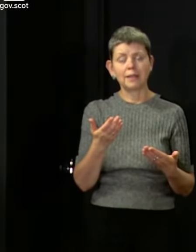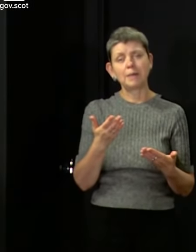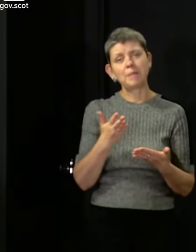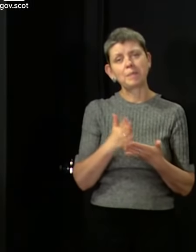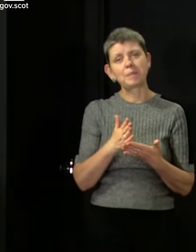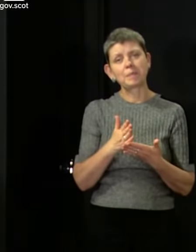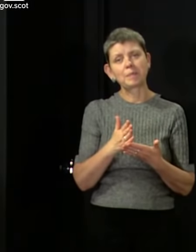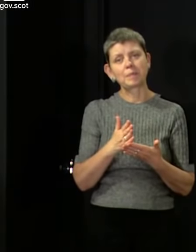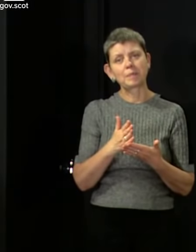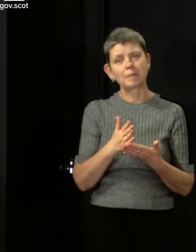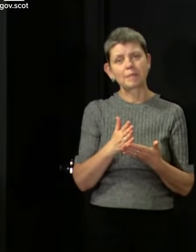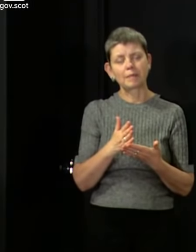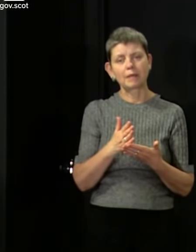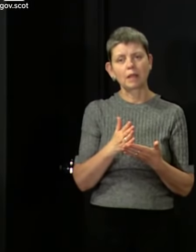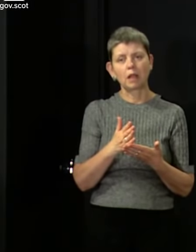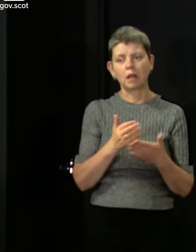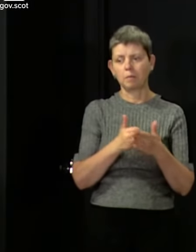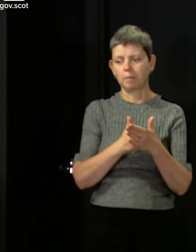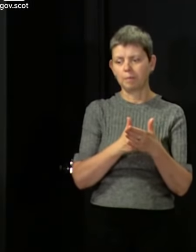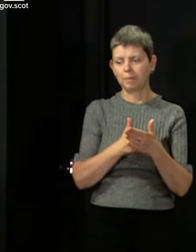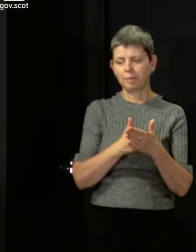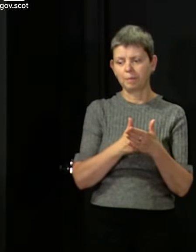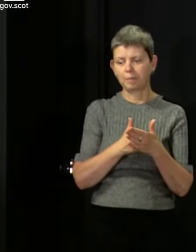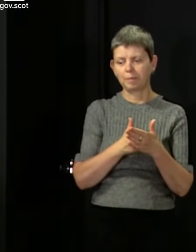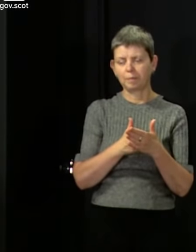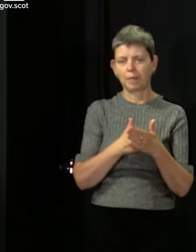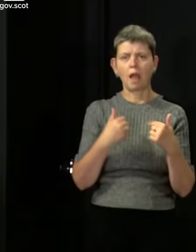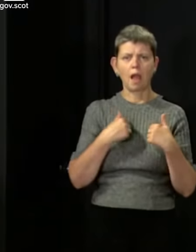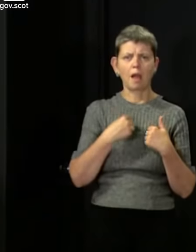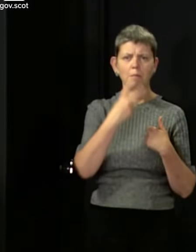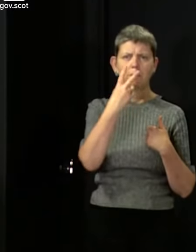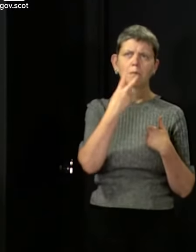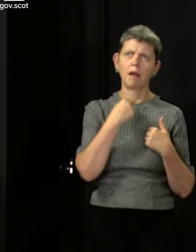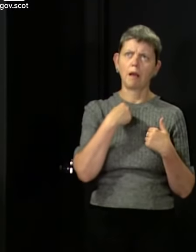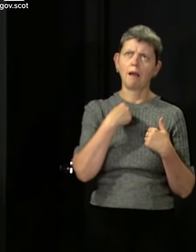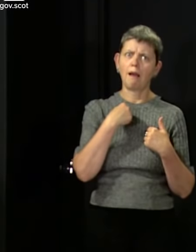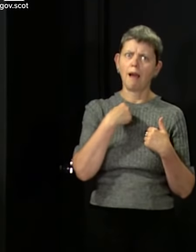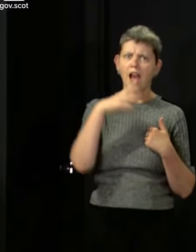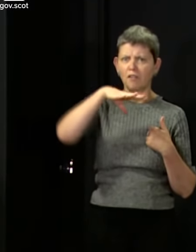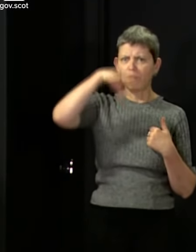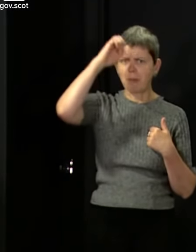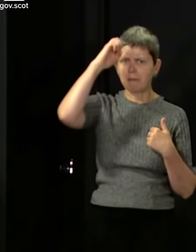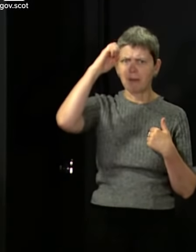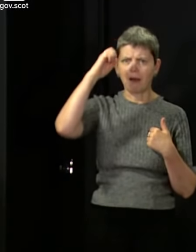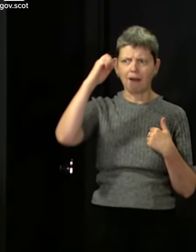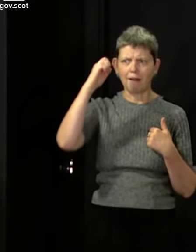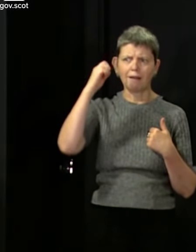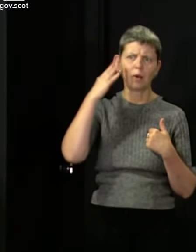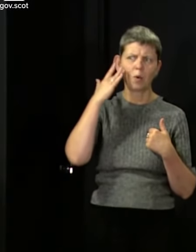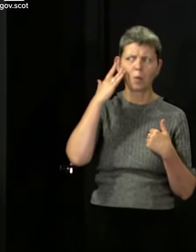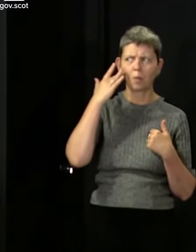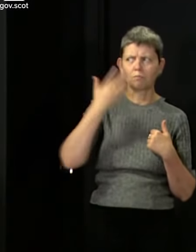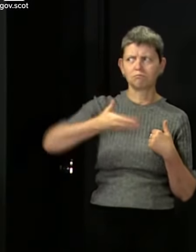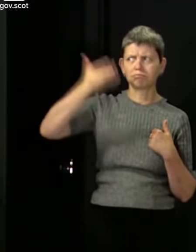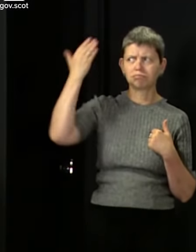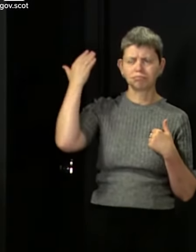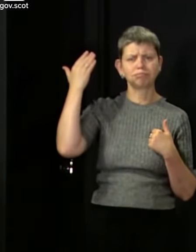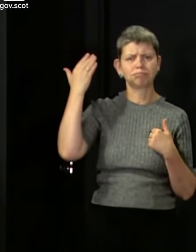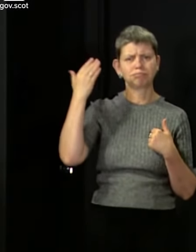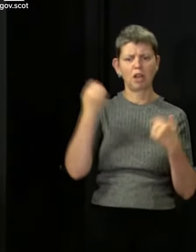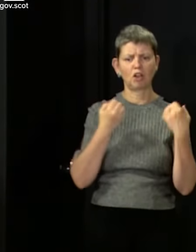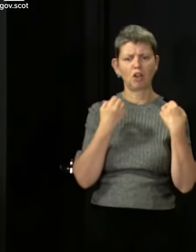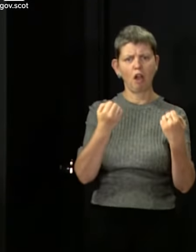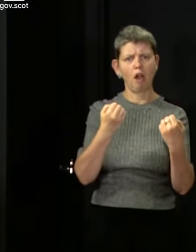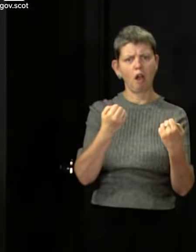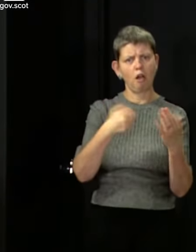we're in just now of a global pandemic, but, you I'm old enough to remember when seatbelt wearing became mandatory. We all often